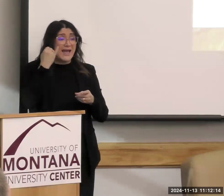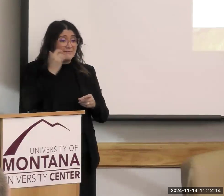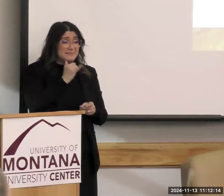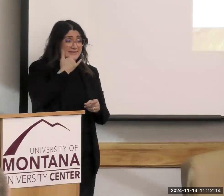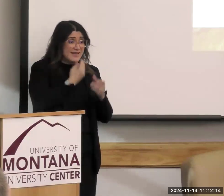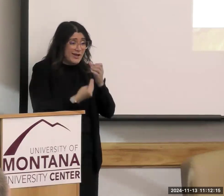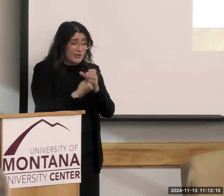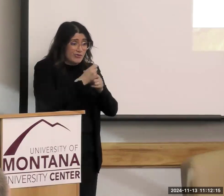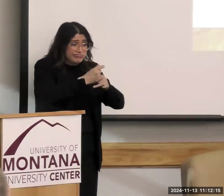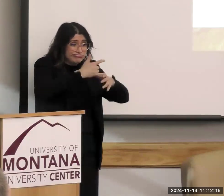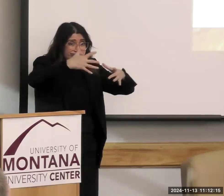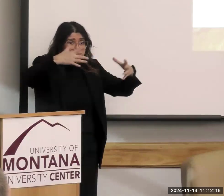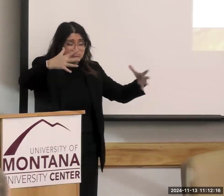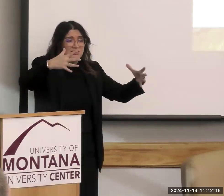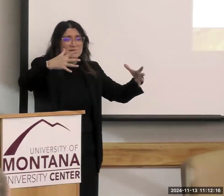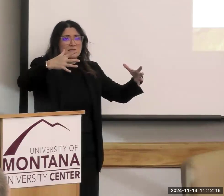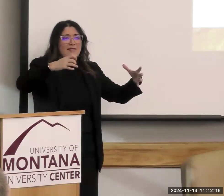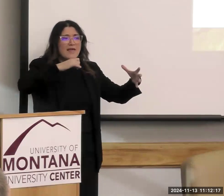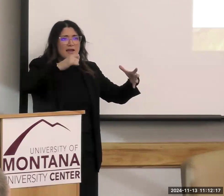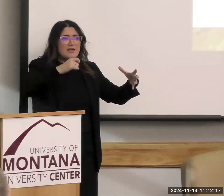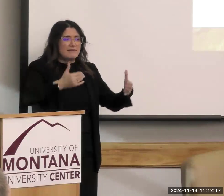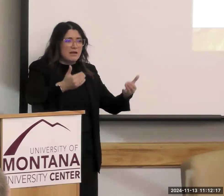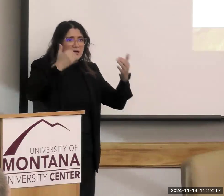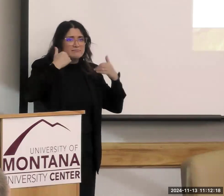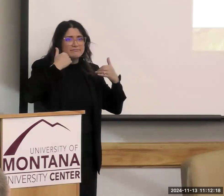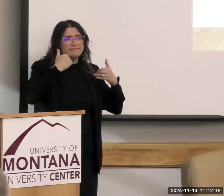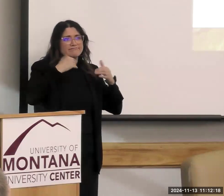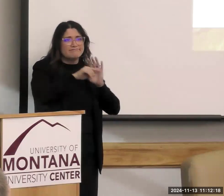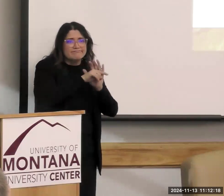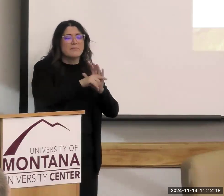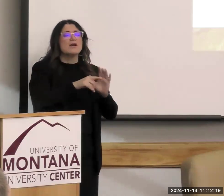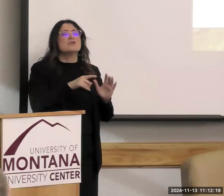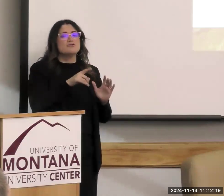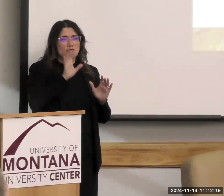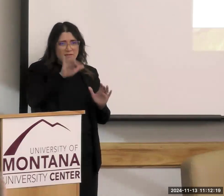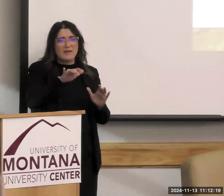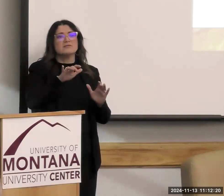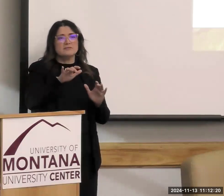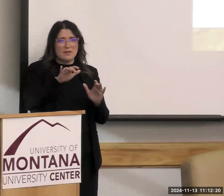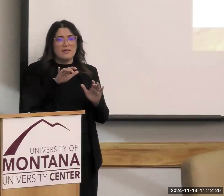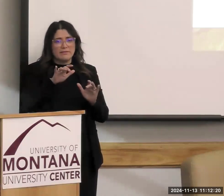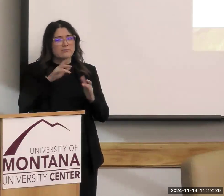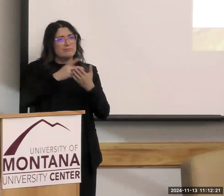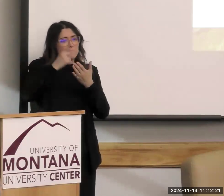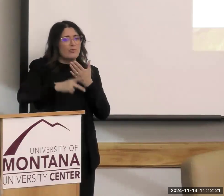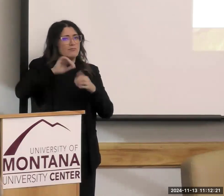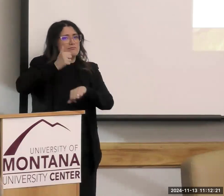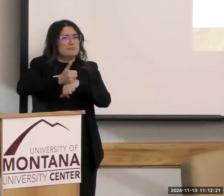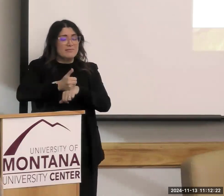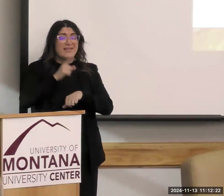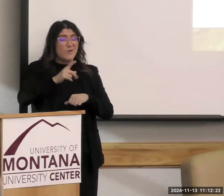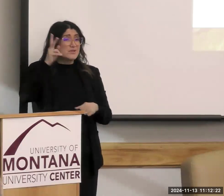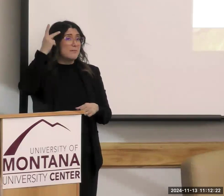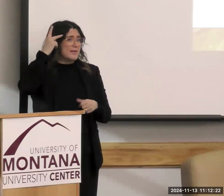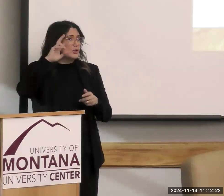they shouldn't have to absorb that as a loss. So the commodities programs got started. And there was a political reason